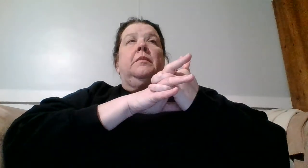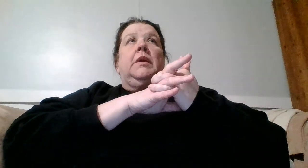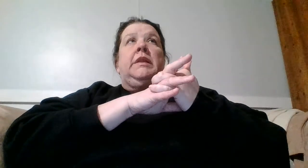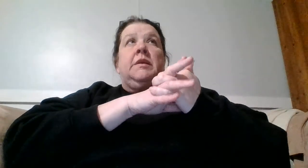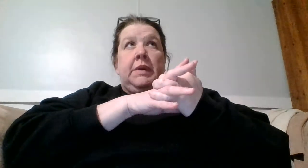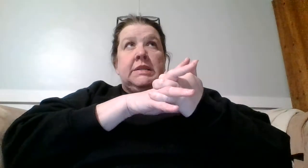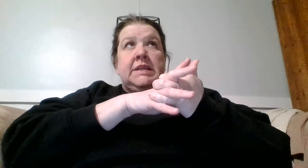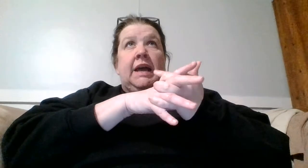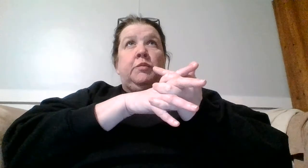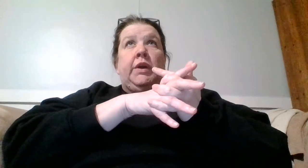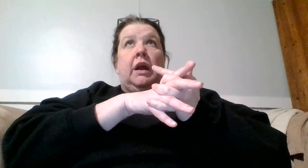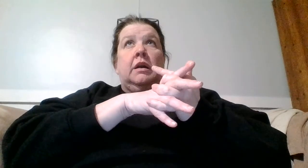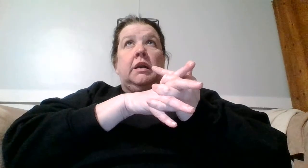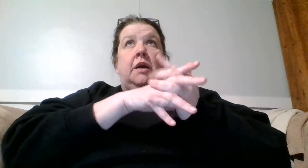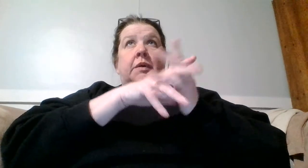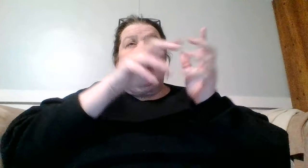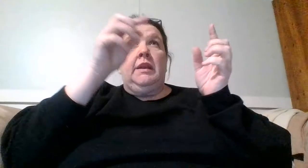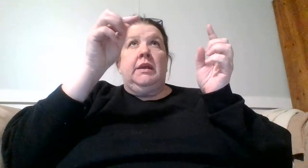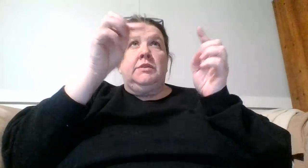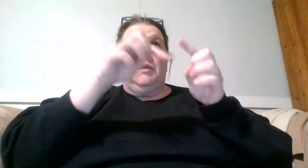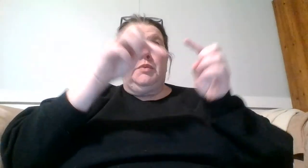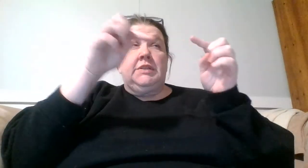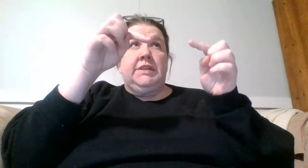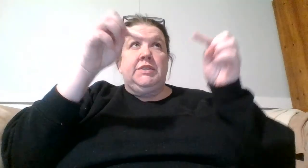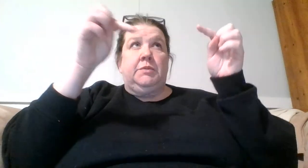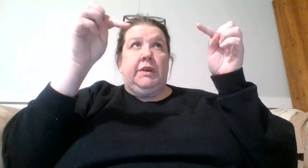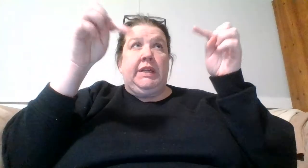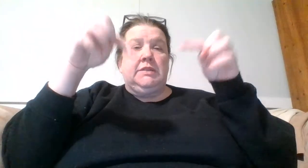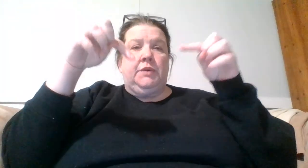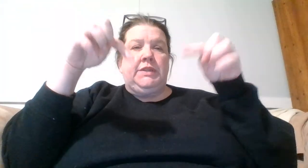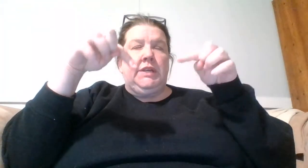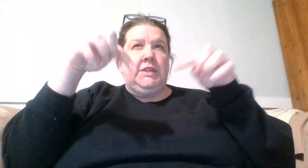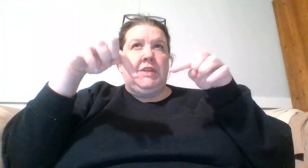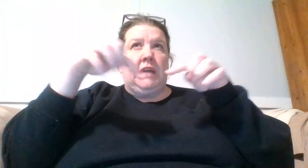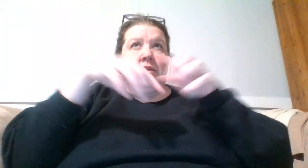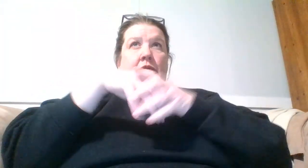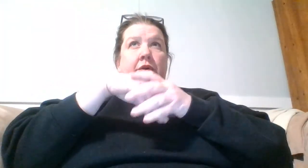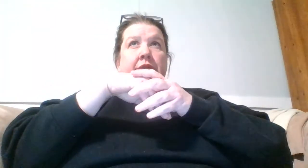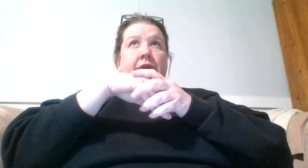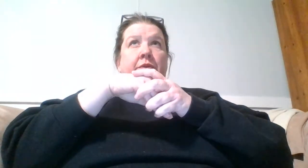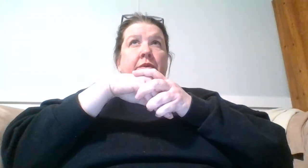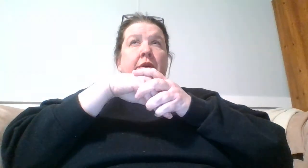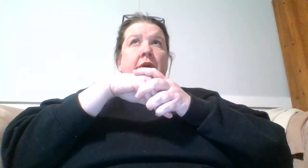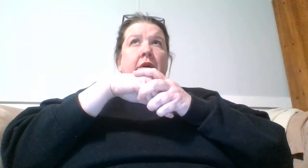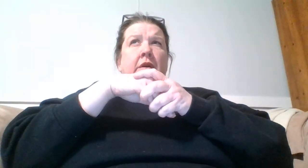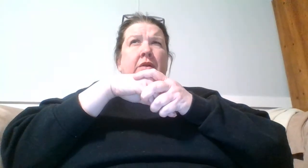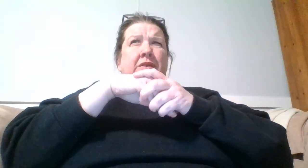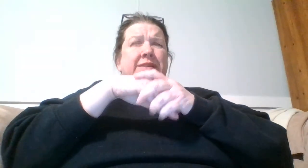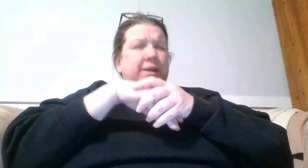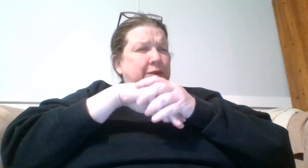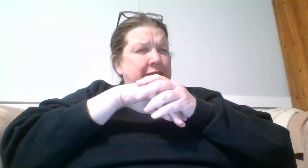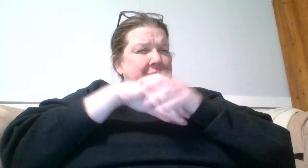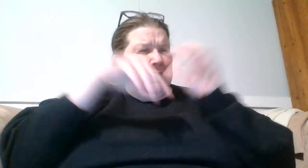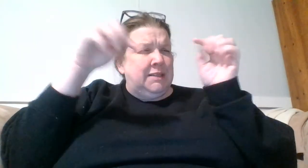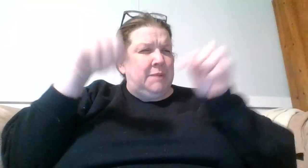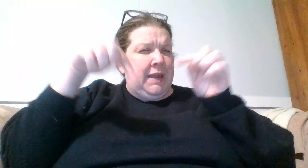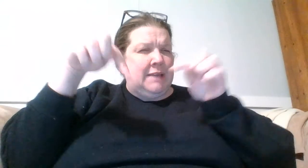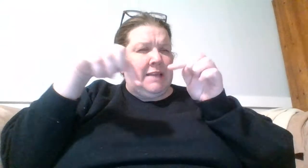In the meantime, we are going to go in and do a procedure where he's going to inject cortisone or steroids into my SI